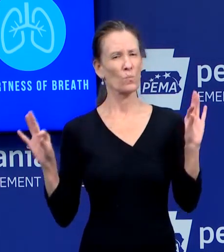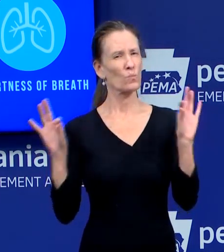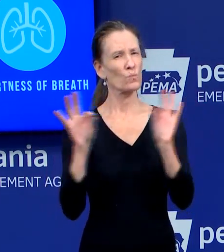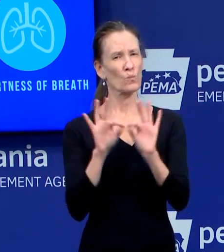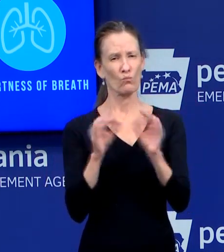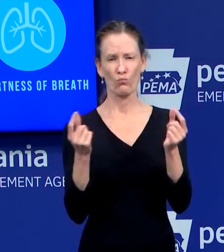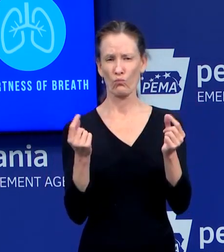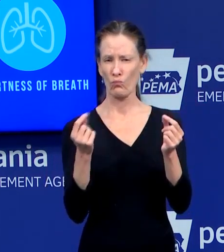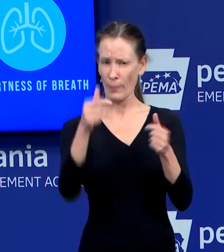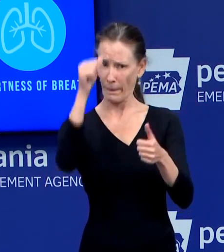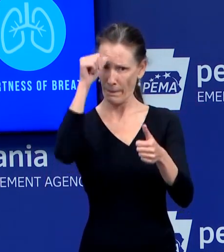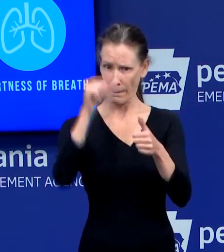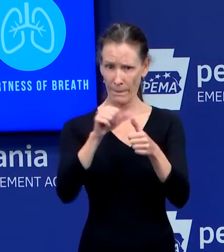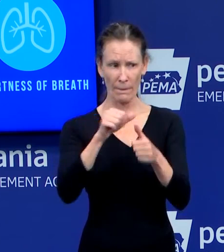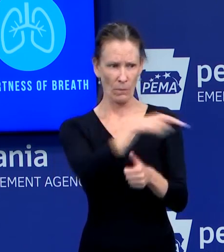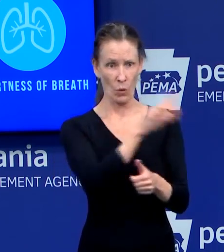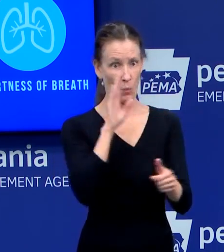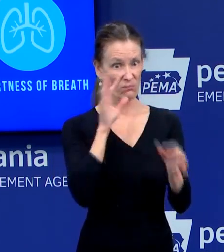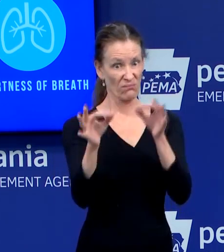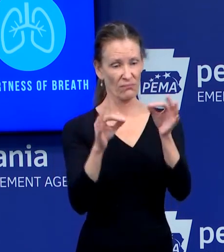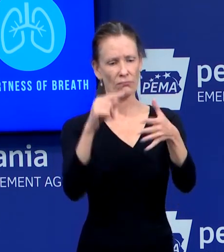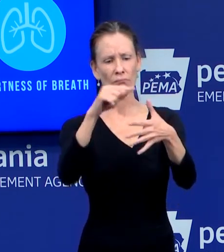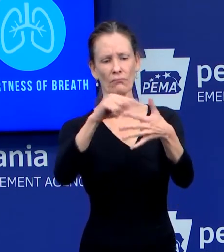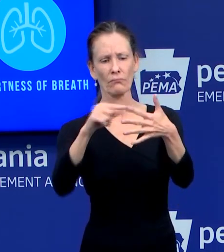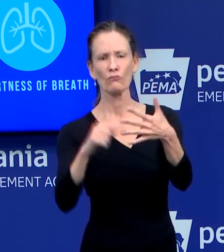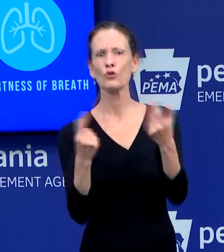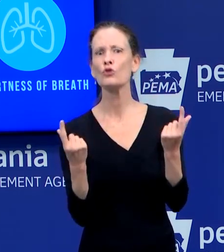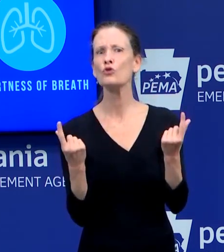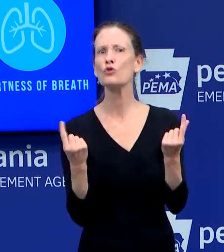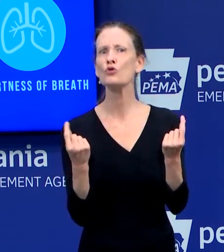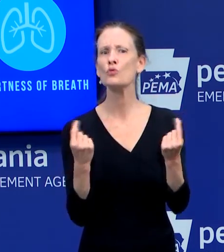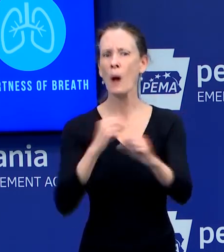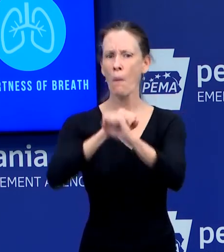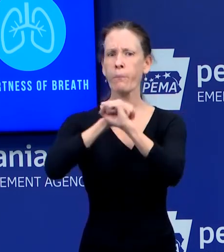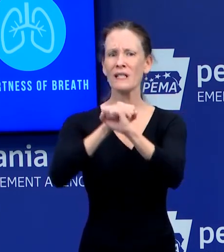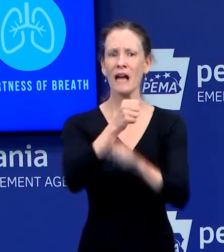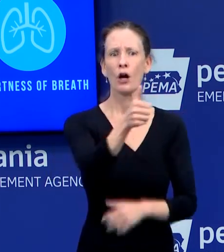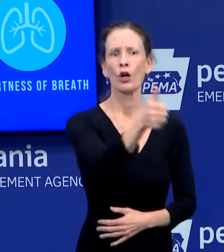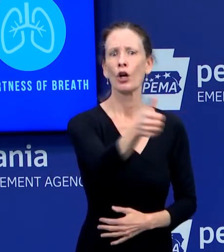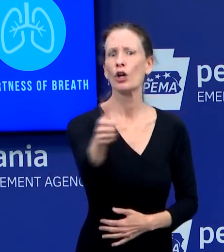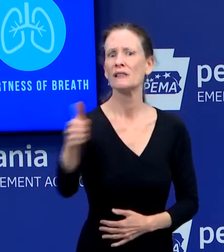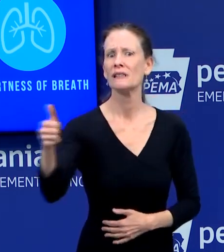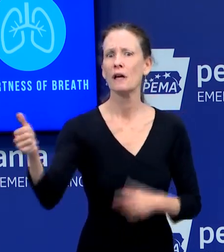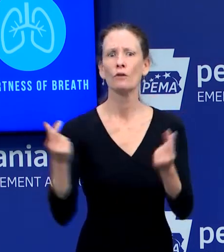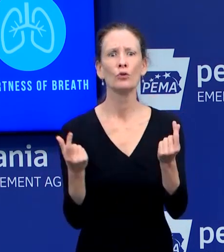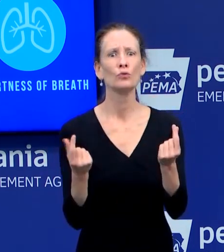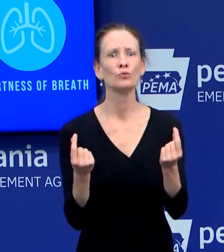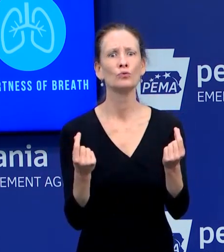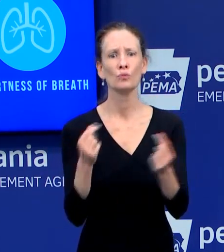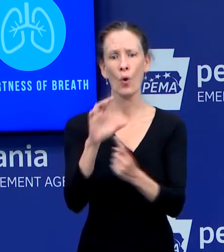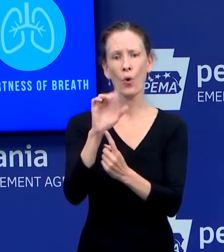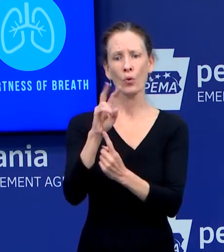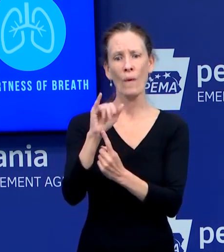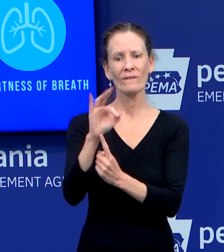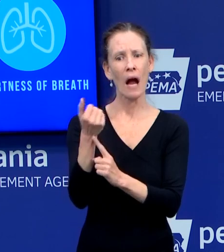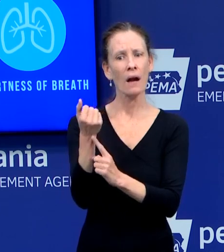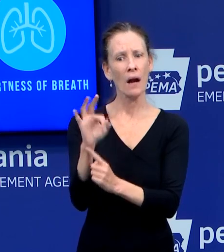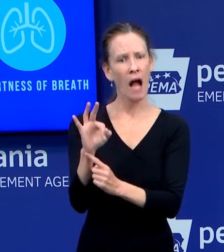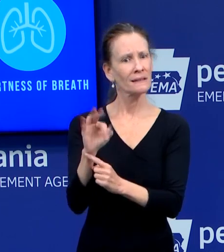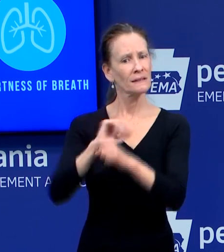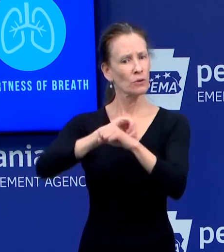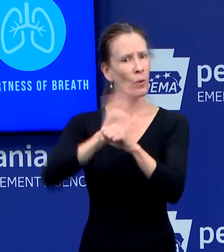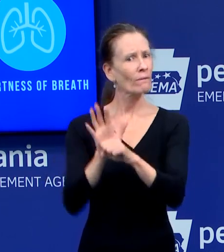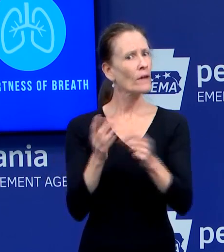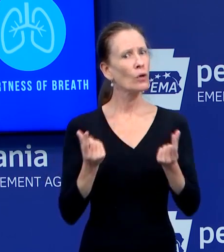to protect themselves from the spread of contagious diseases, including COVID-19. Please wash your